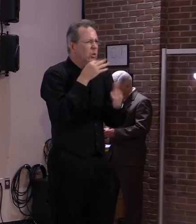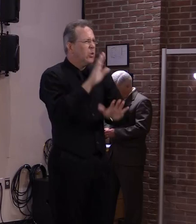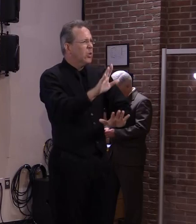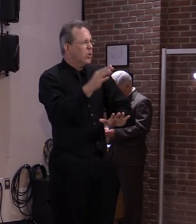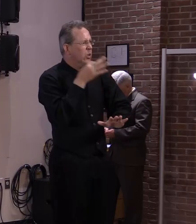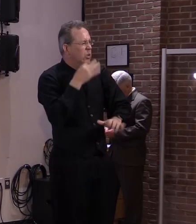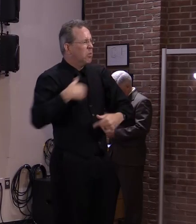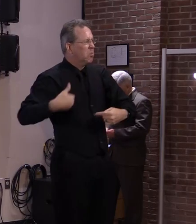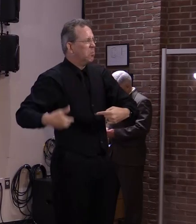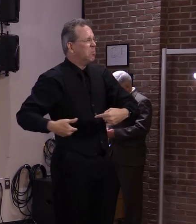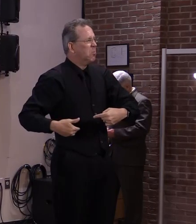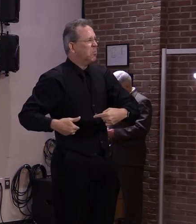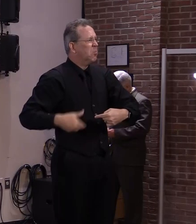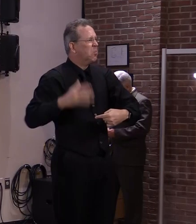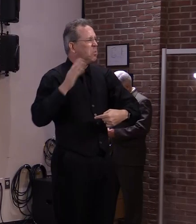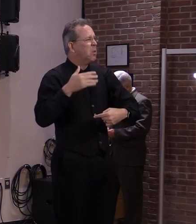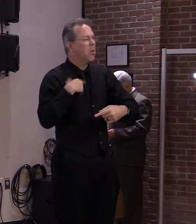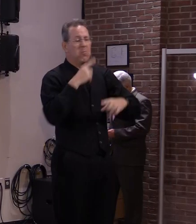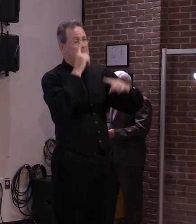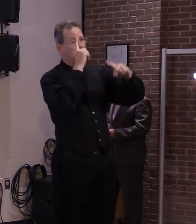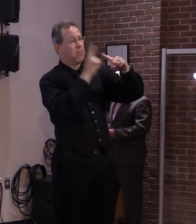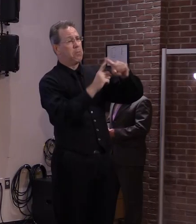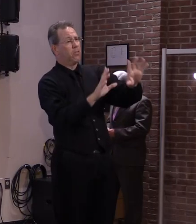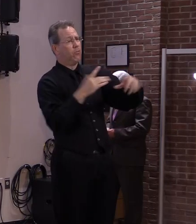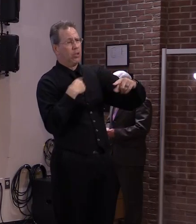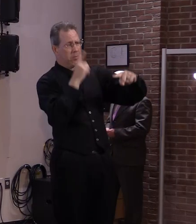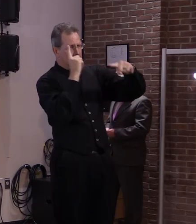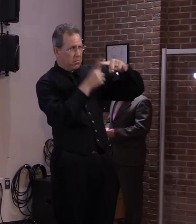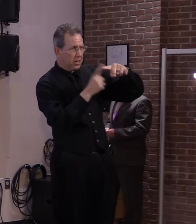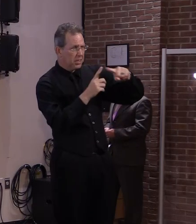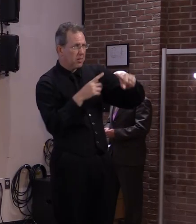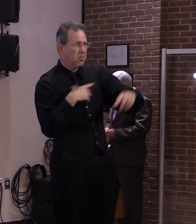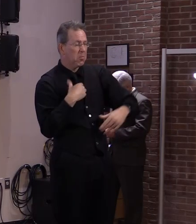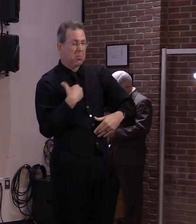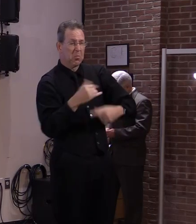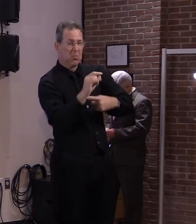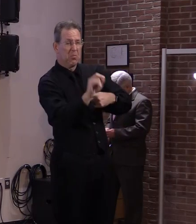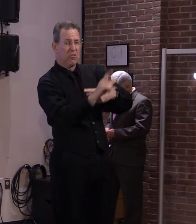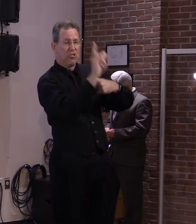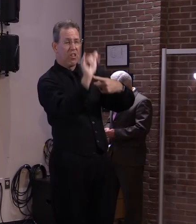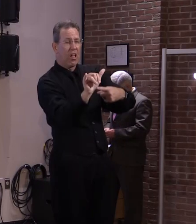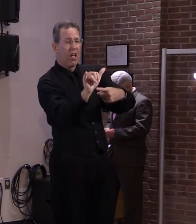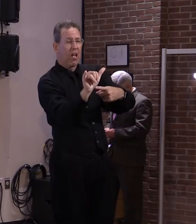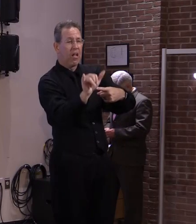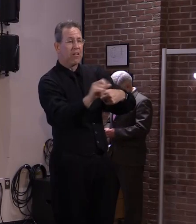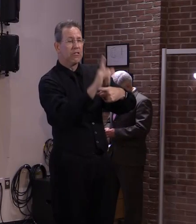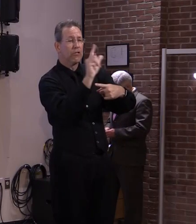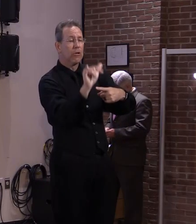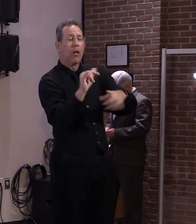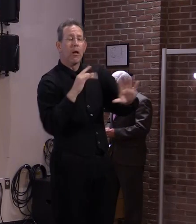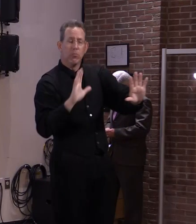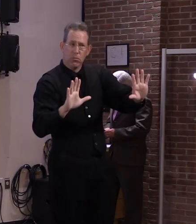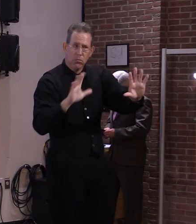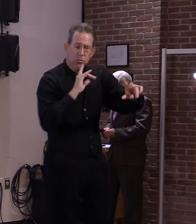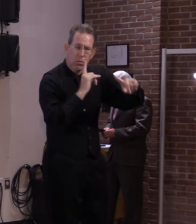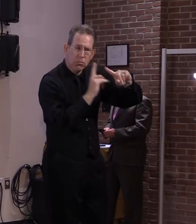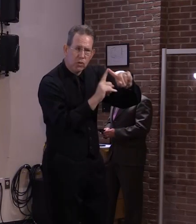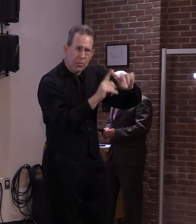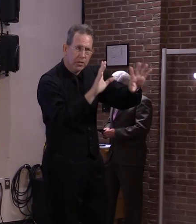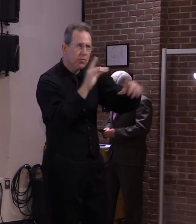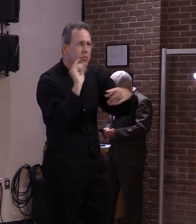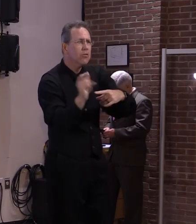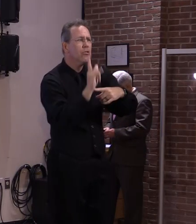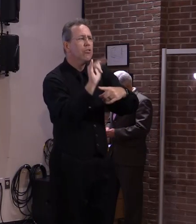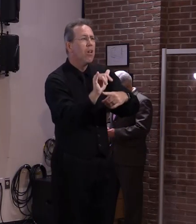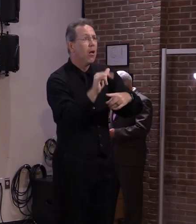sometime in maybe July from my standpoint. And again, I'm just speculating on what could